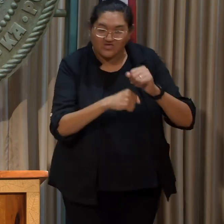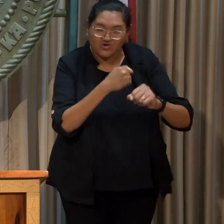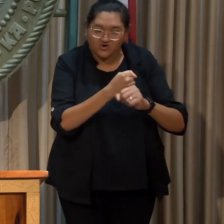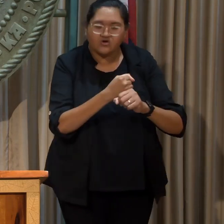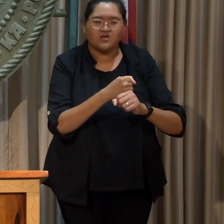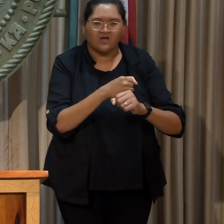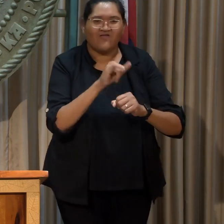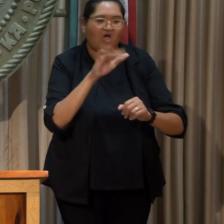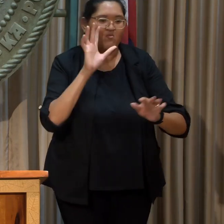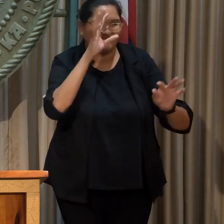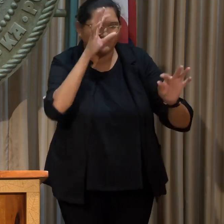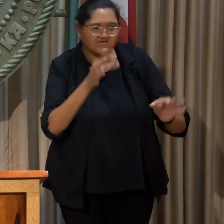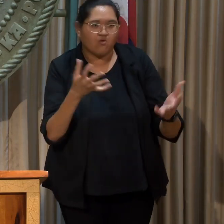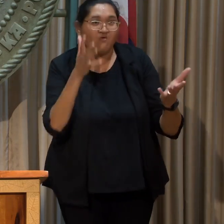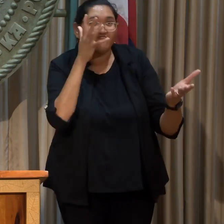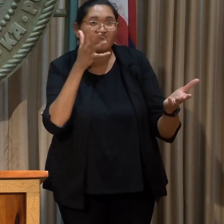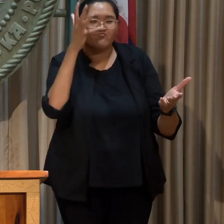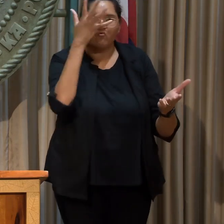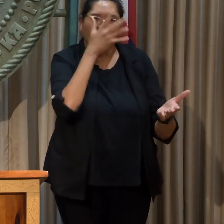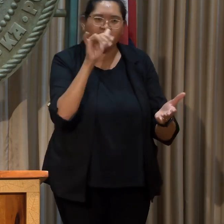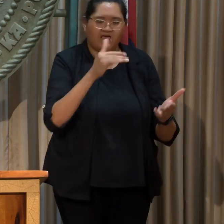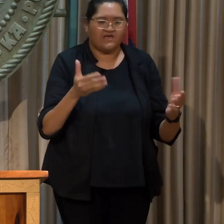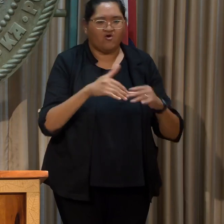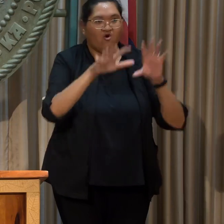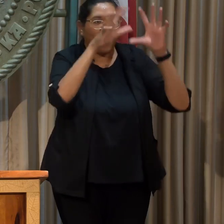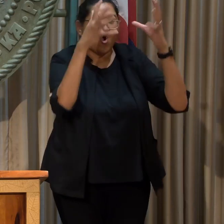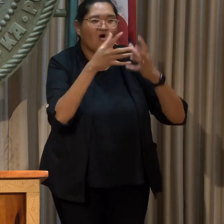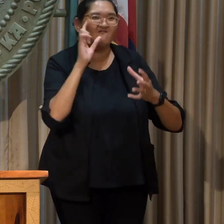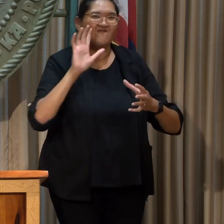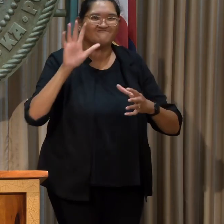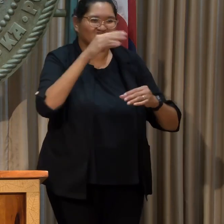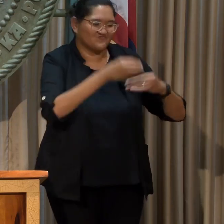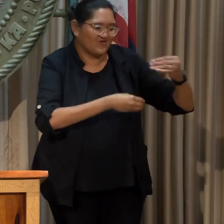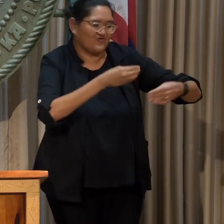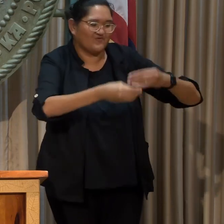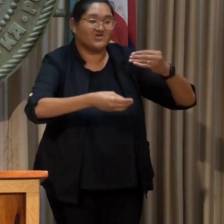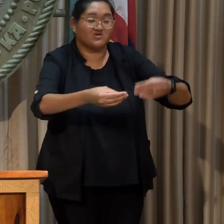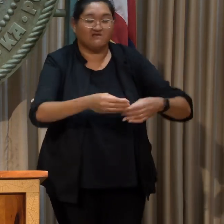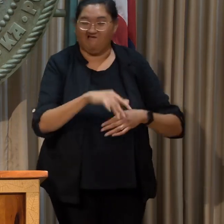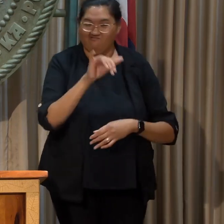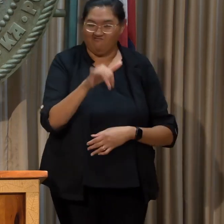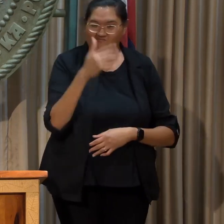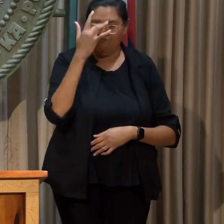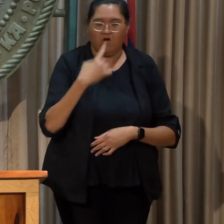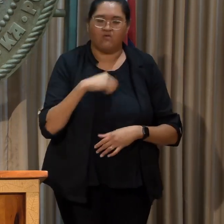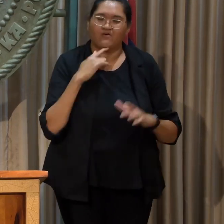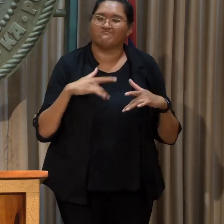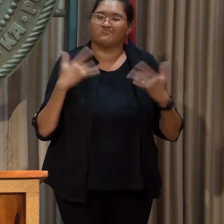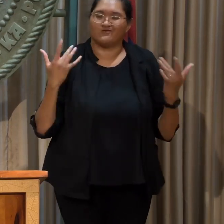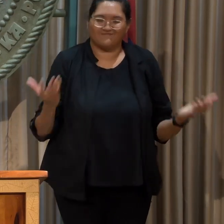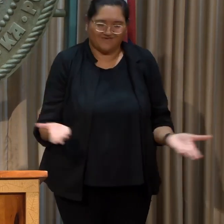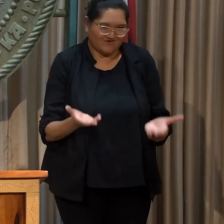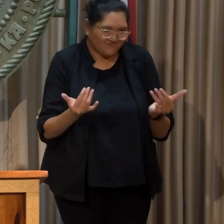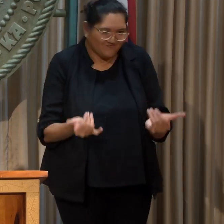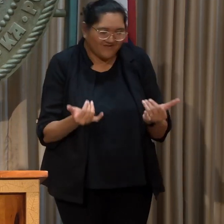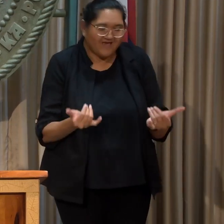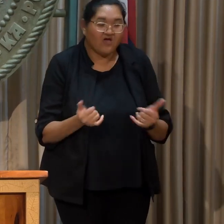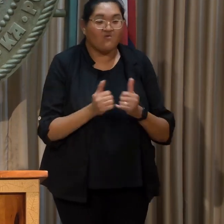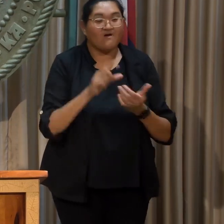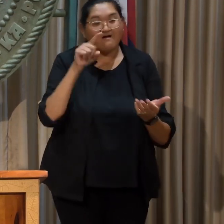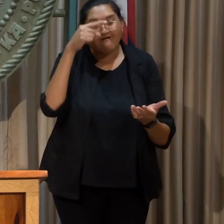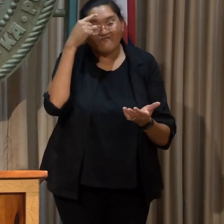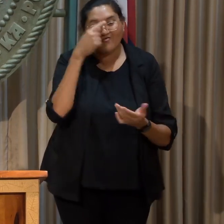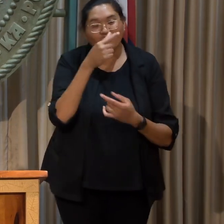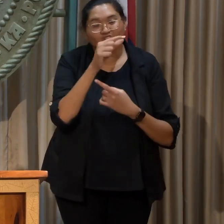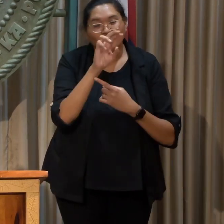will determine the future of life on Earth for generations to come. That is why we are thrilled to be here today with Governor